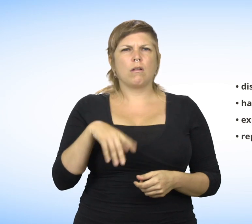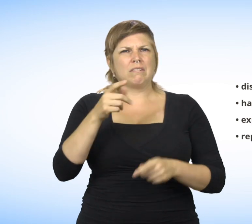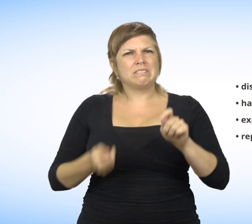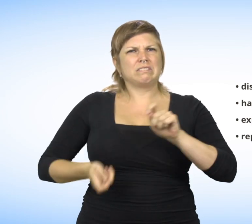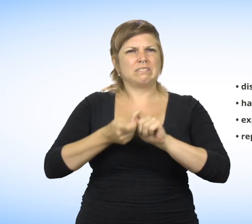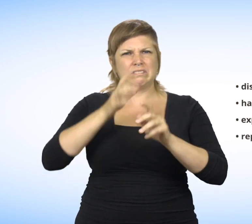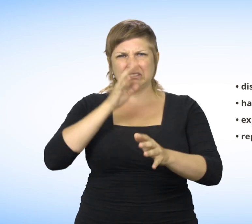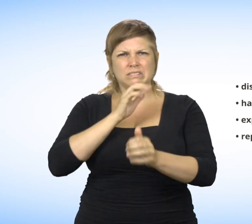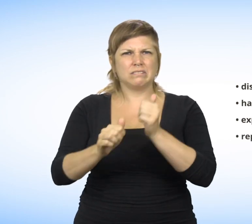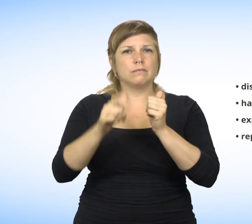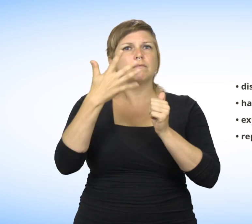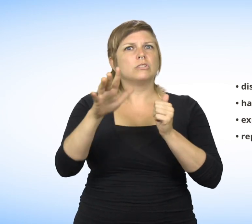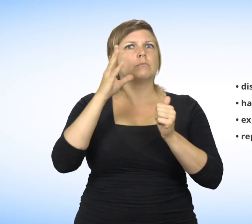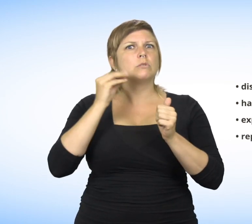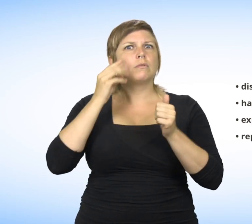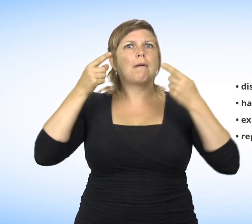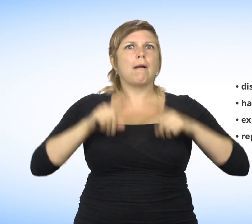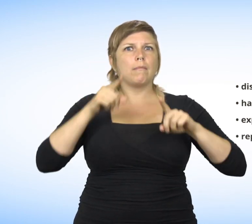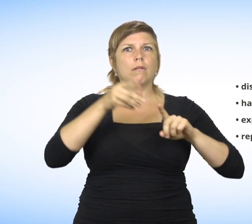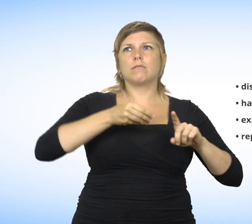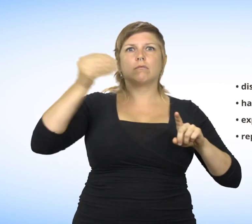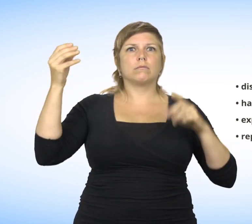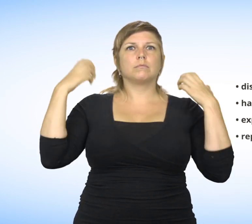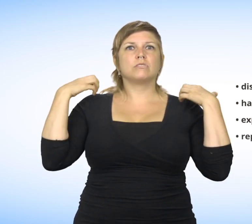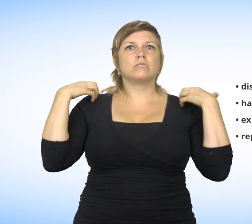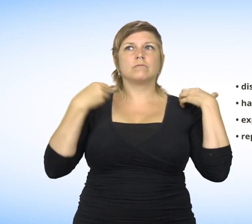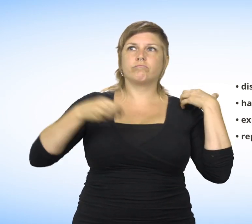Or of reprisals following the filing of a complaint at the commission.